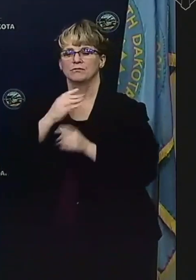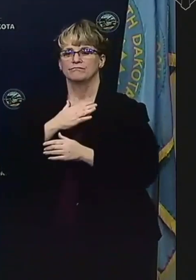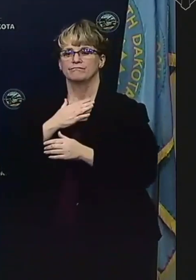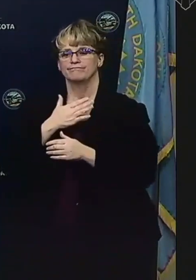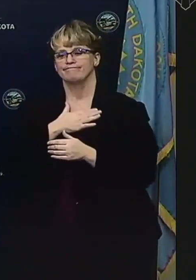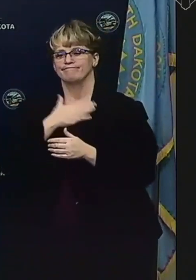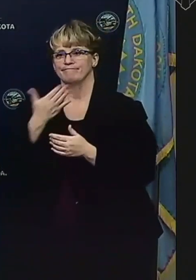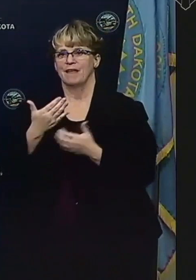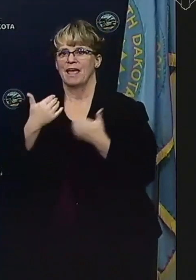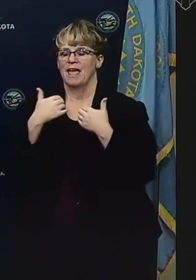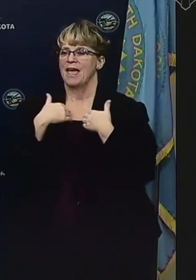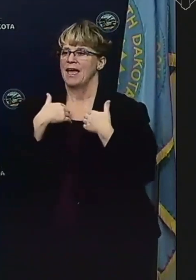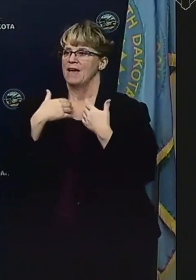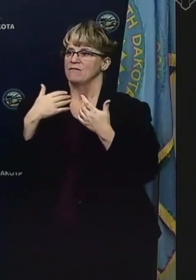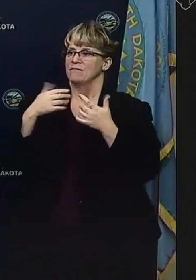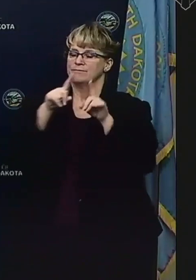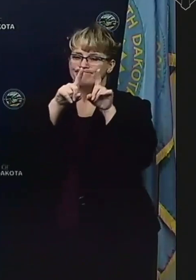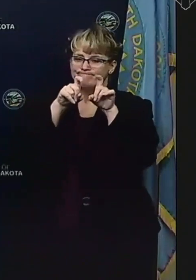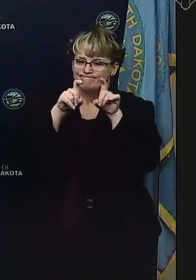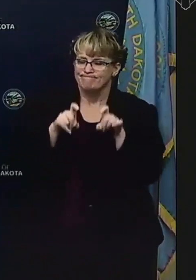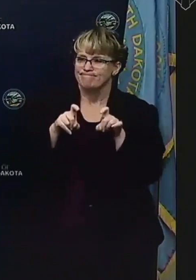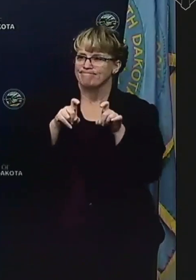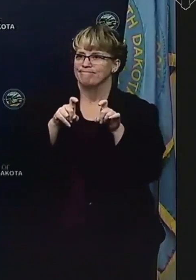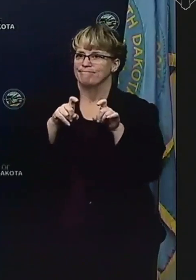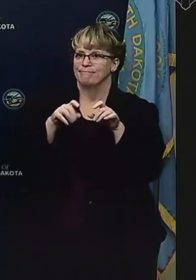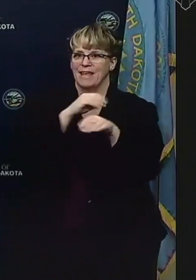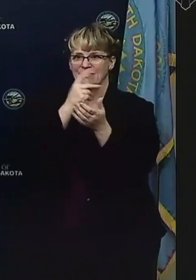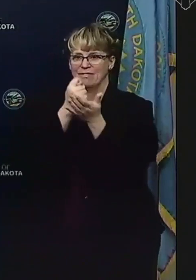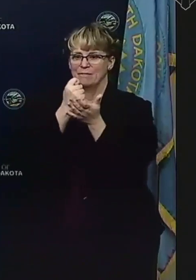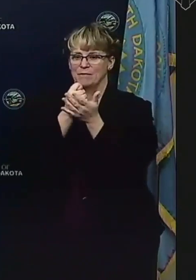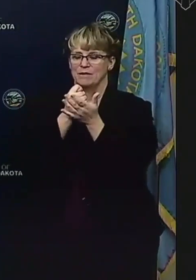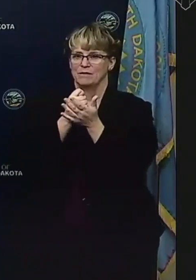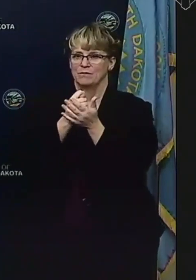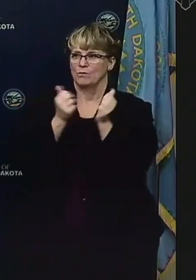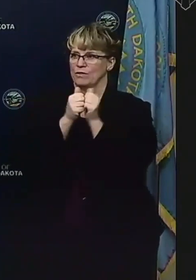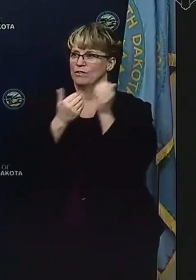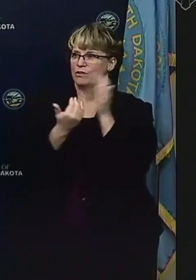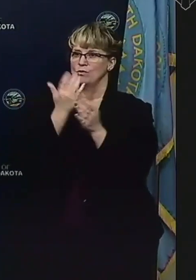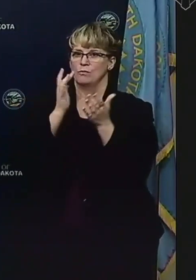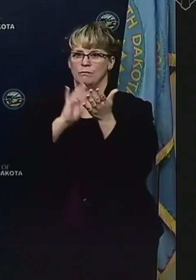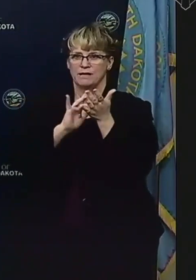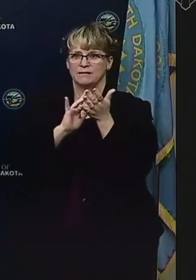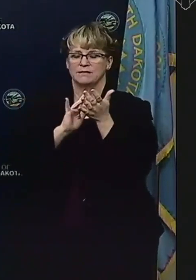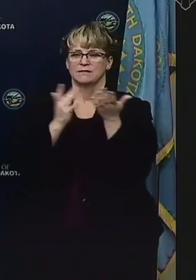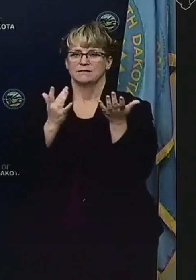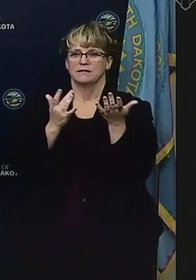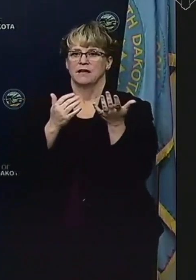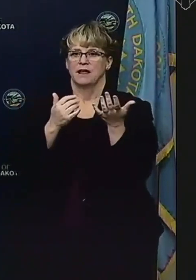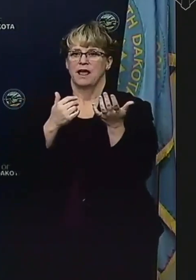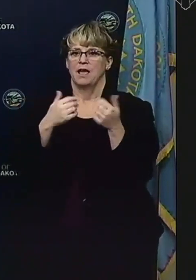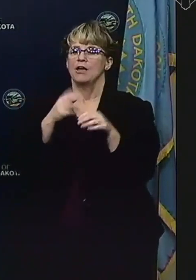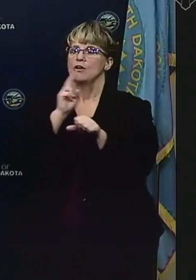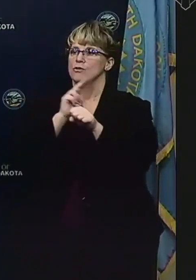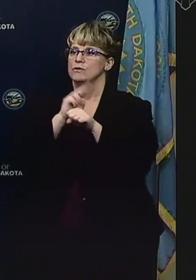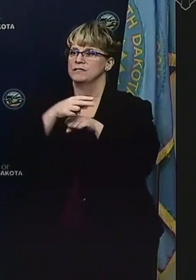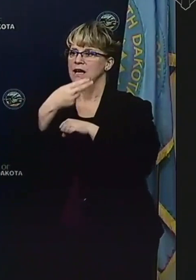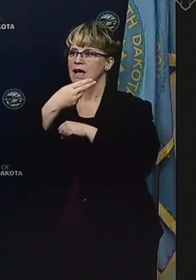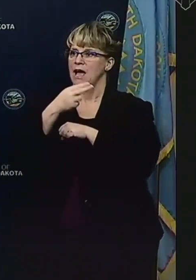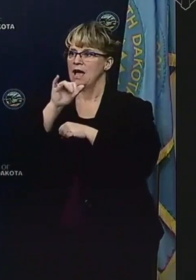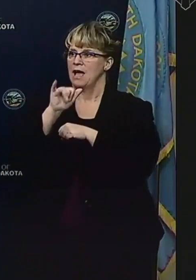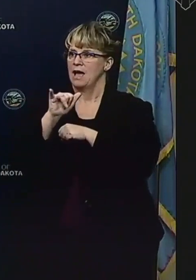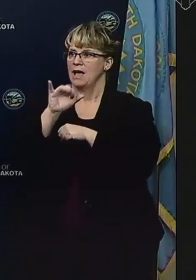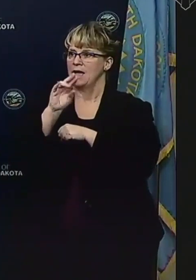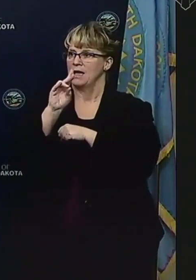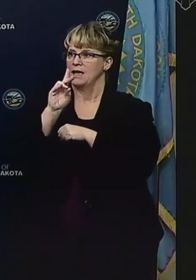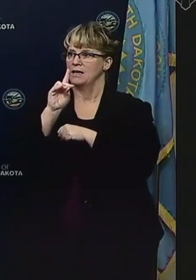a clinical trial and therapeutics like I announced just recently for using hydroxy to help the